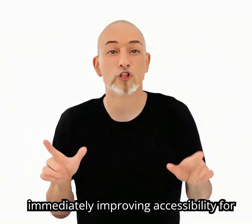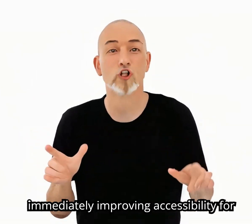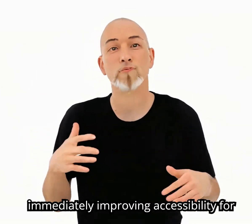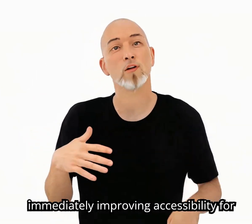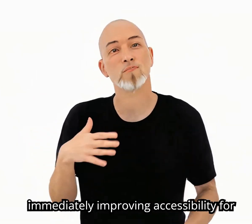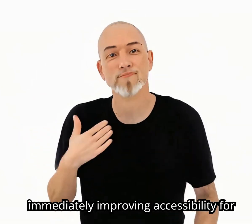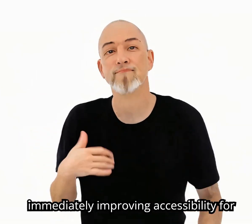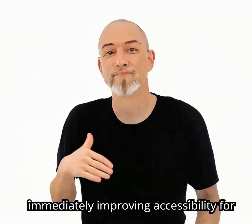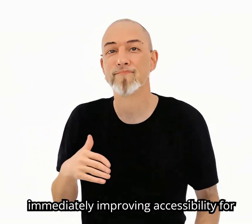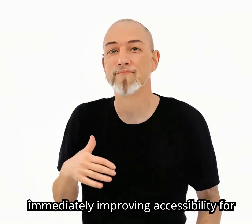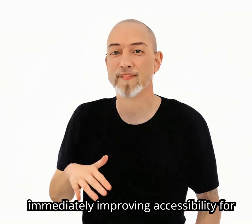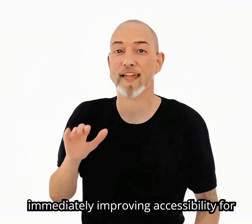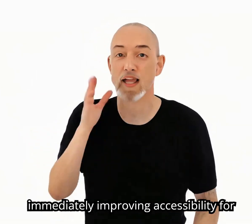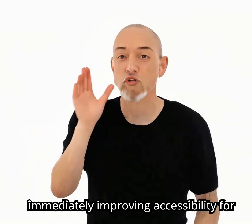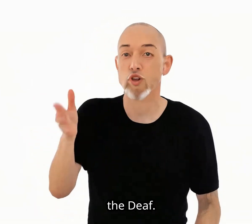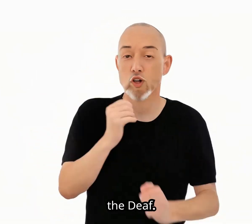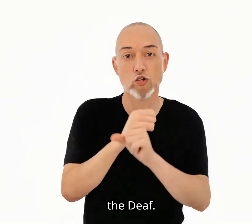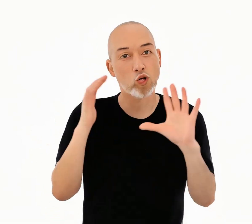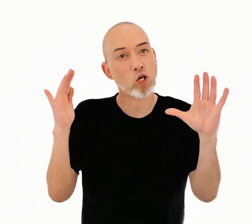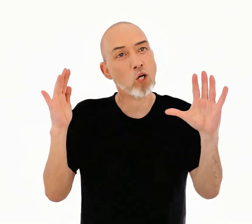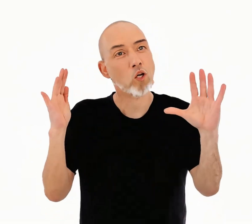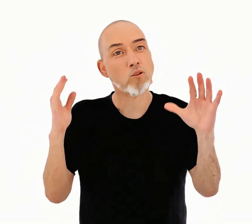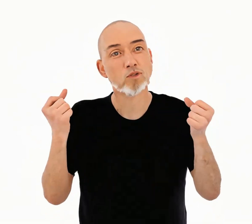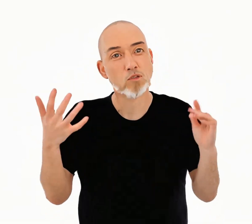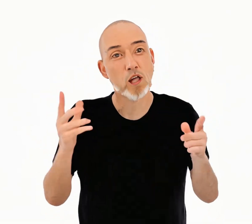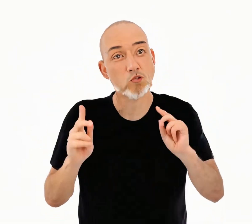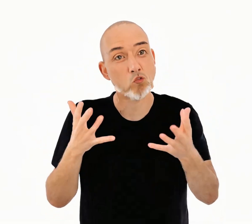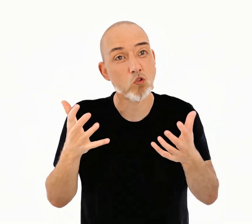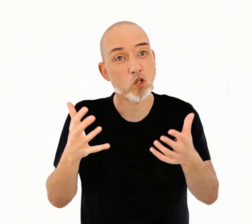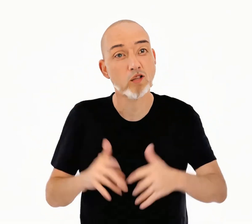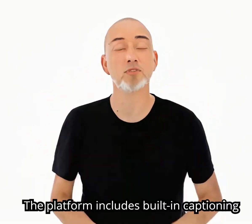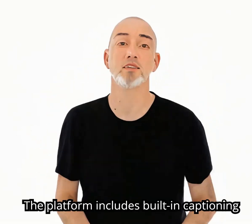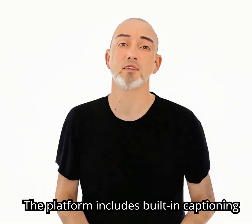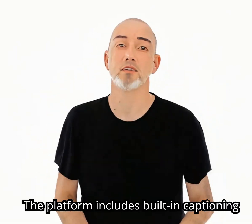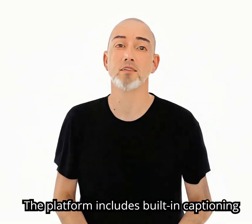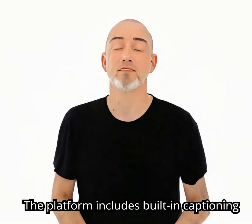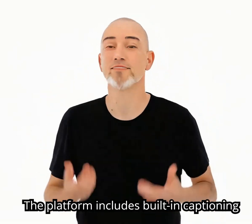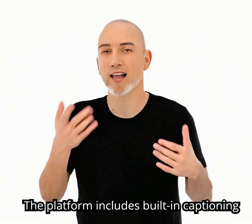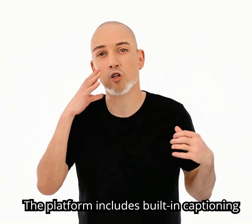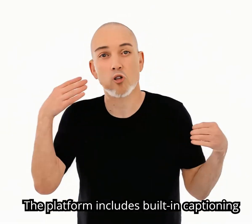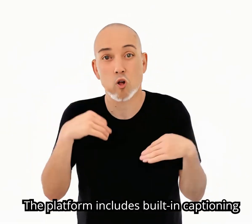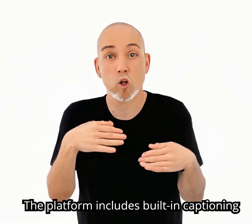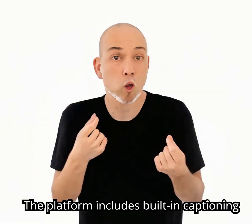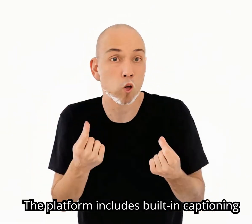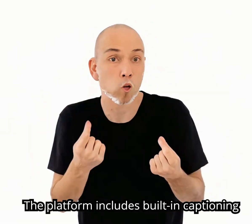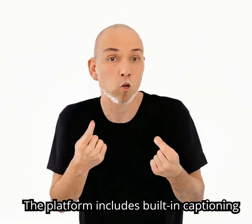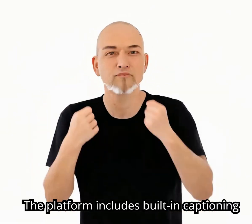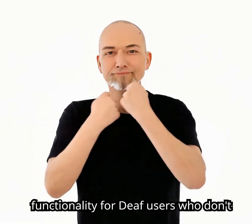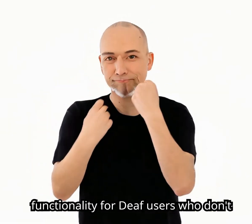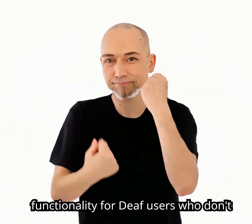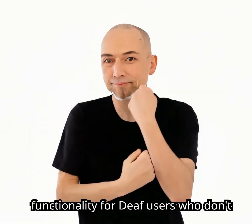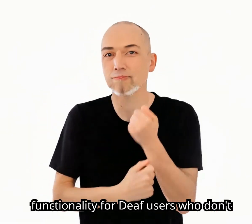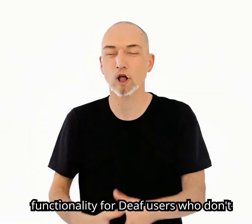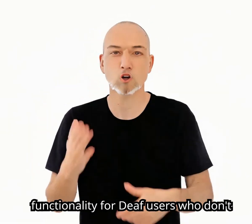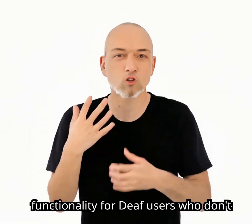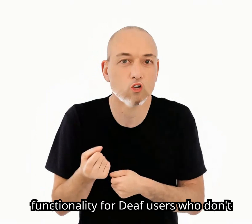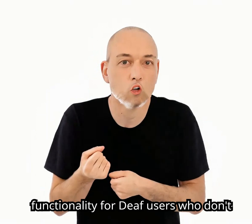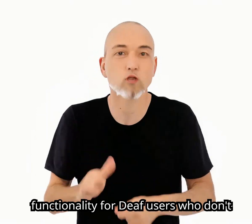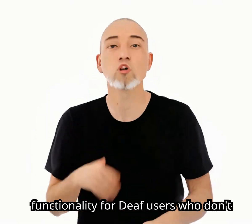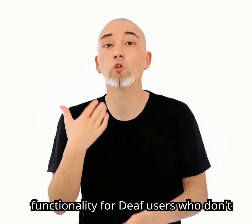improving accessibility for the deaf. The platform includes built-in captioning functionality for deaf users who